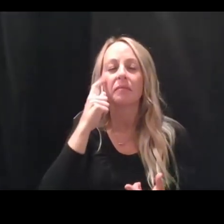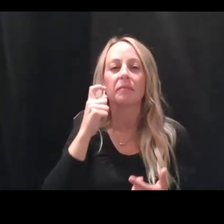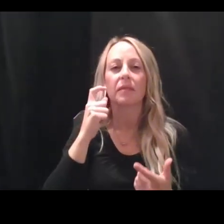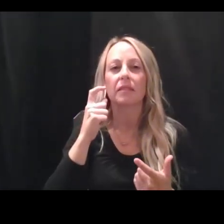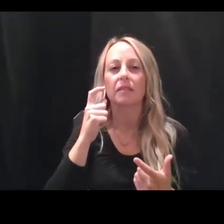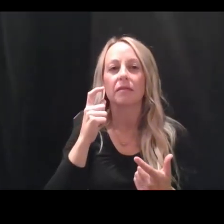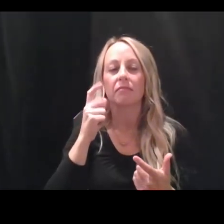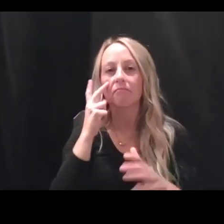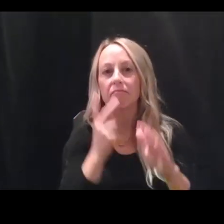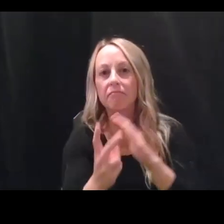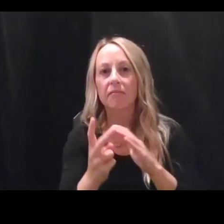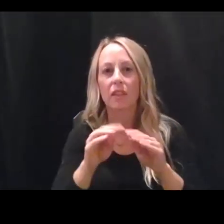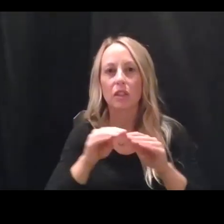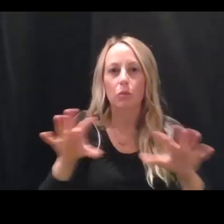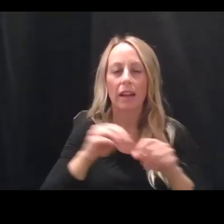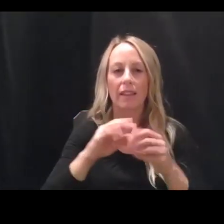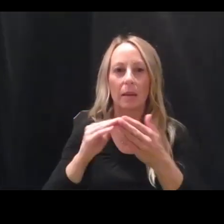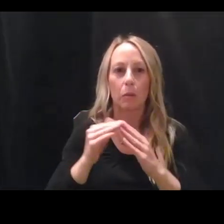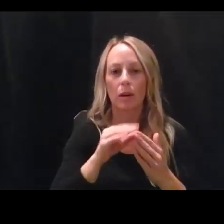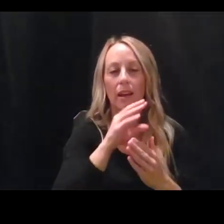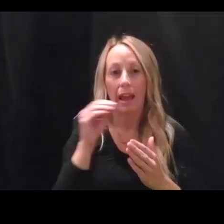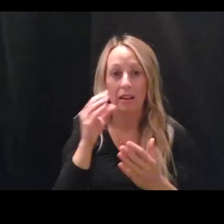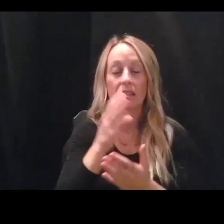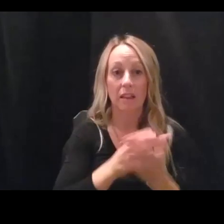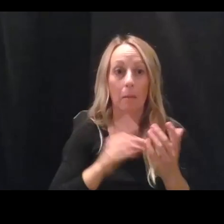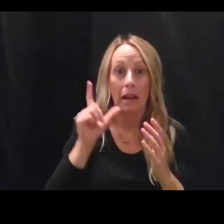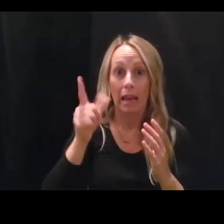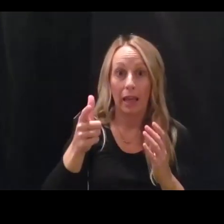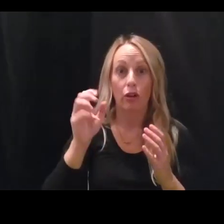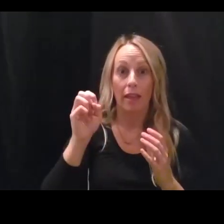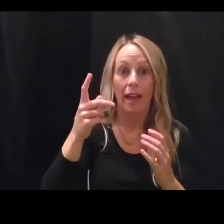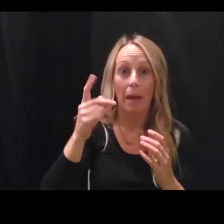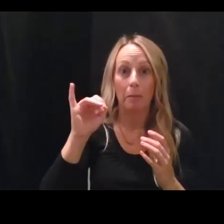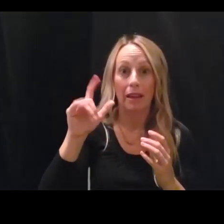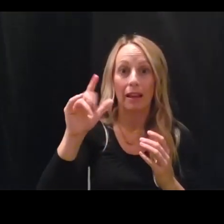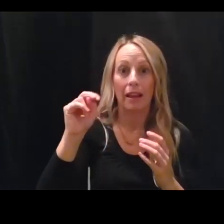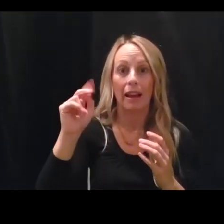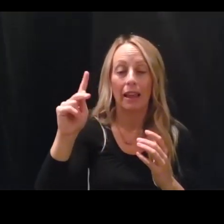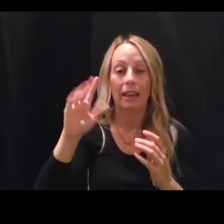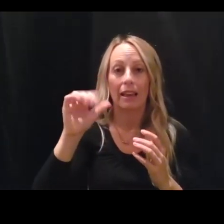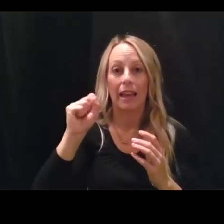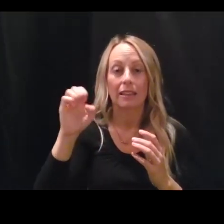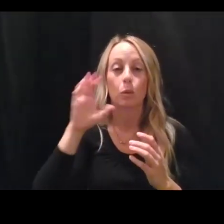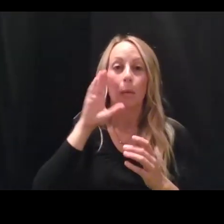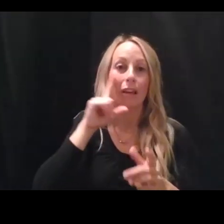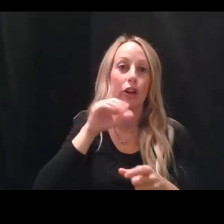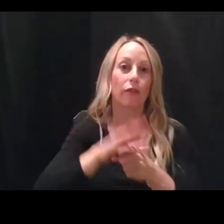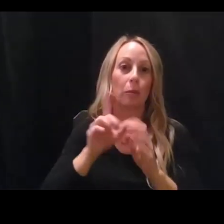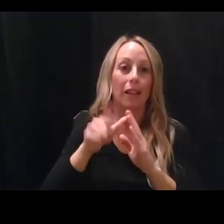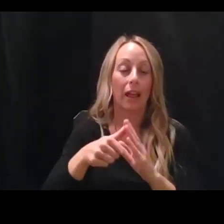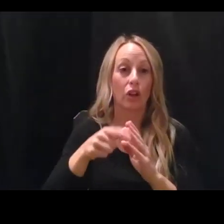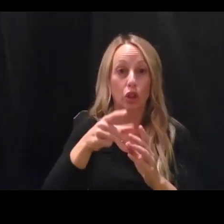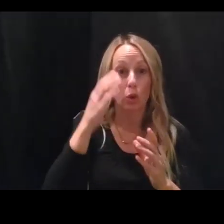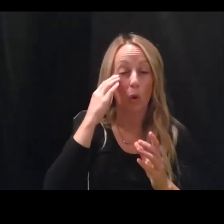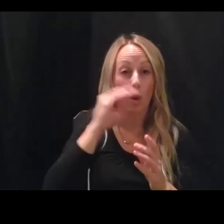that some of those epi-linked cases may eventually be confirmed cases. But do you have an idea at this point of what percentage of cases are epi